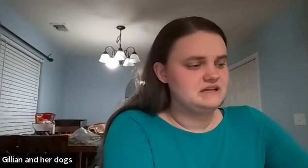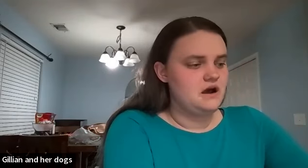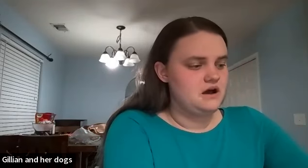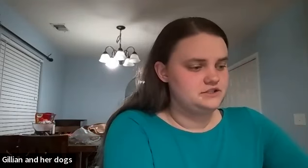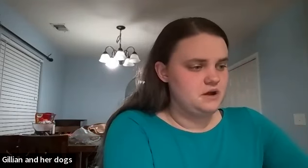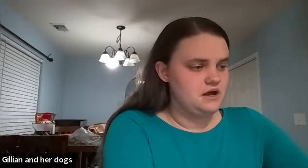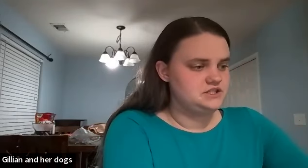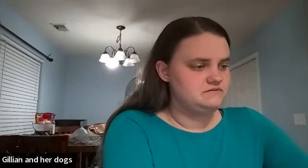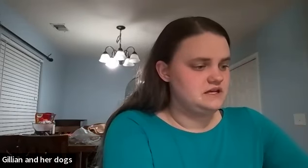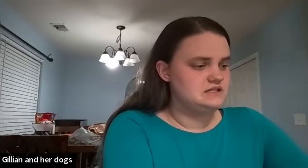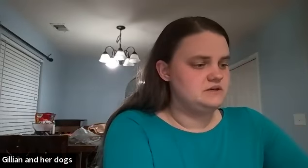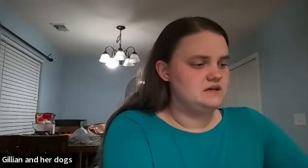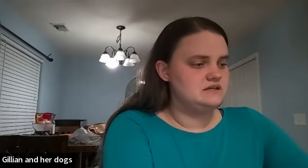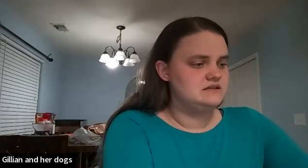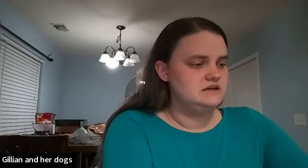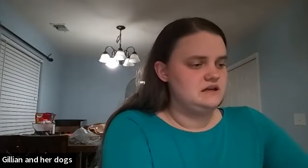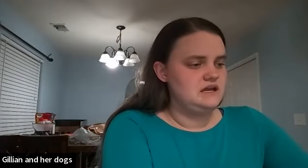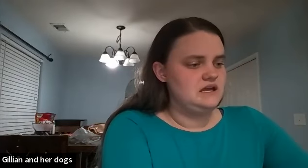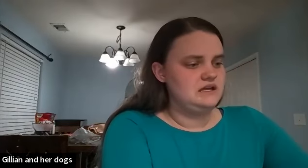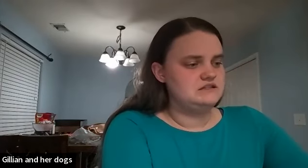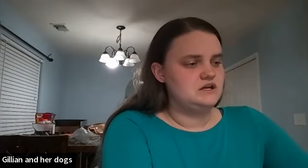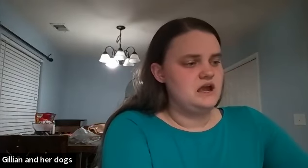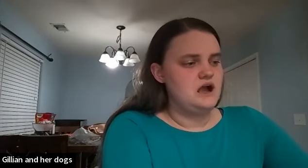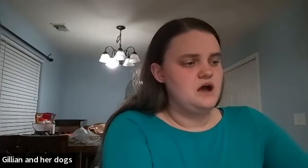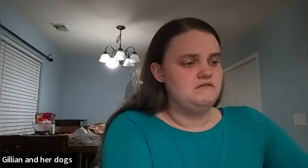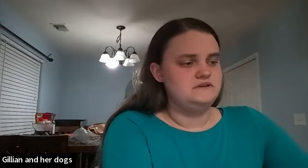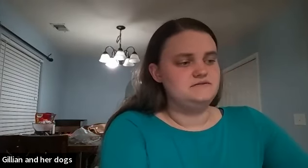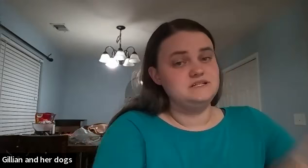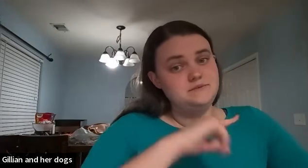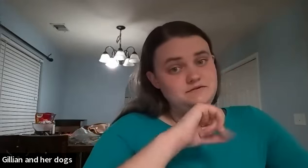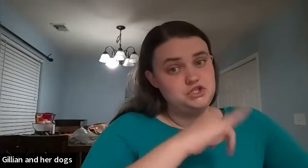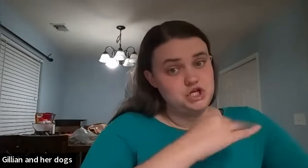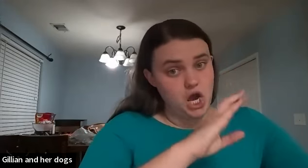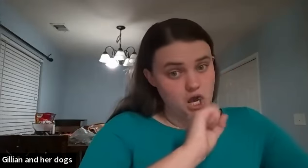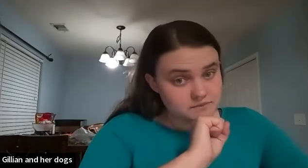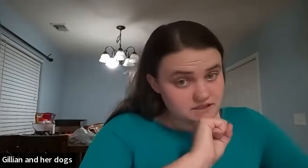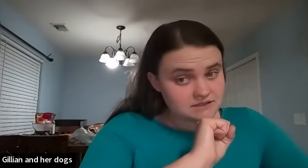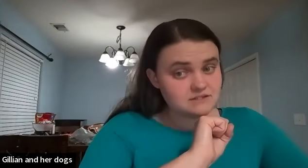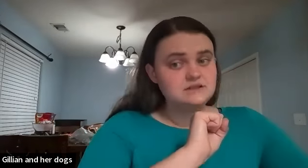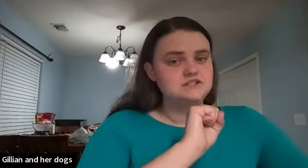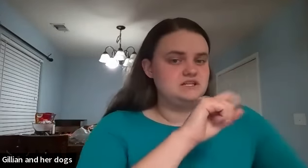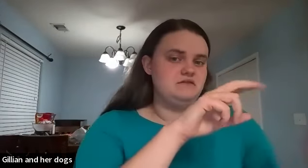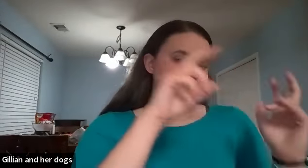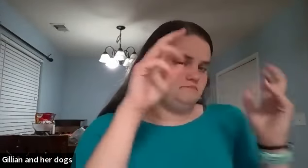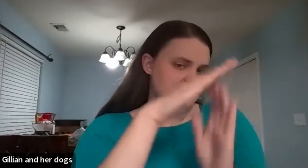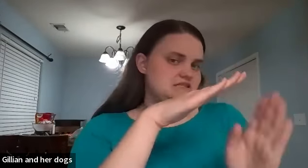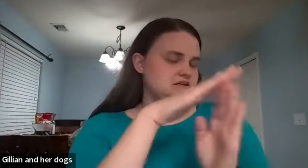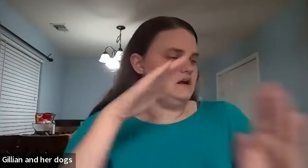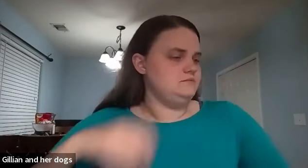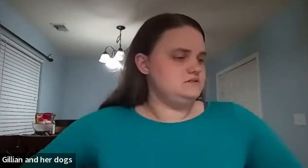it's like a hodgepodge of things because it's gonna have the different types of jobs just kind of the basic types